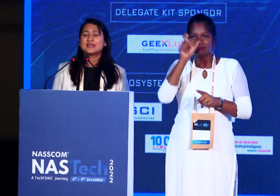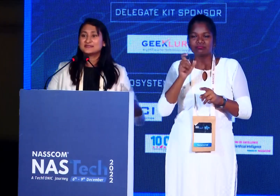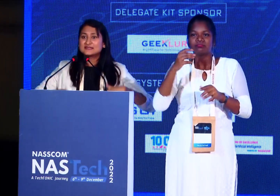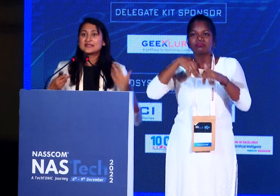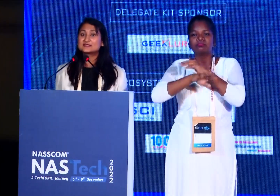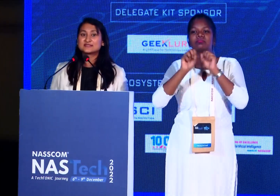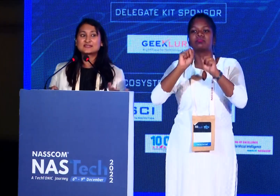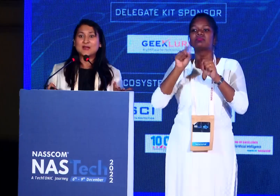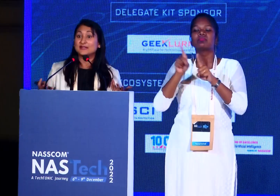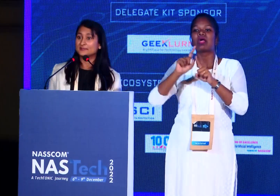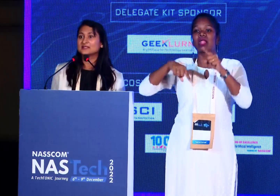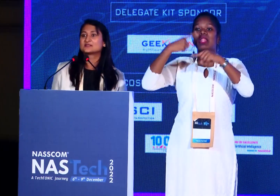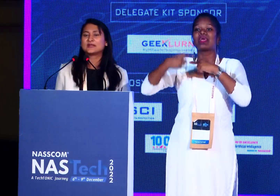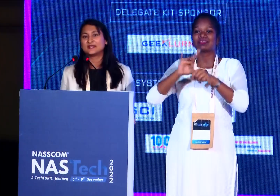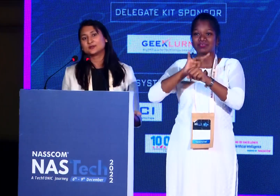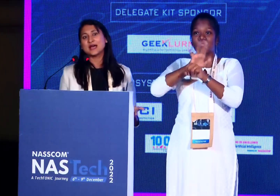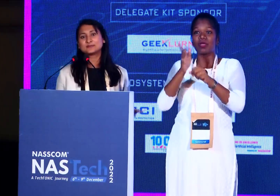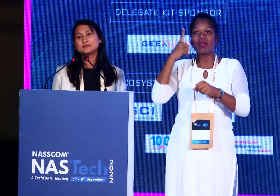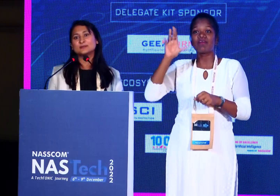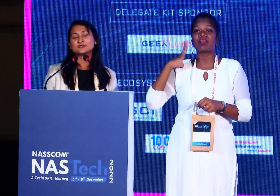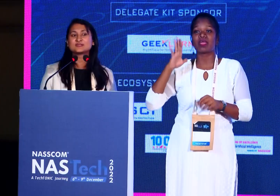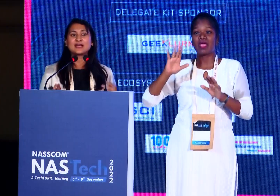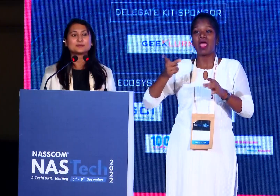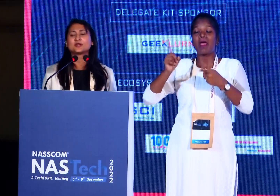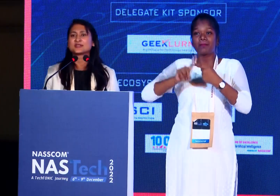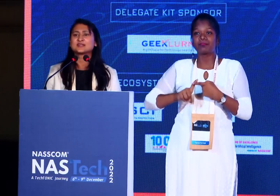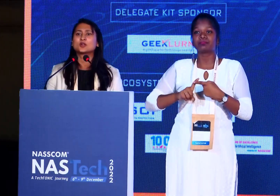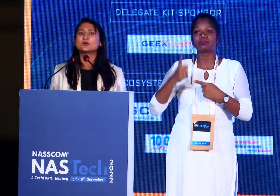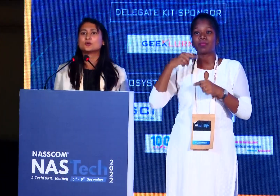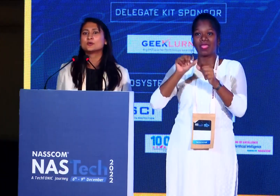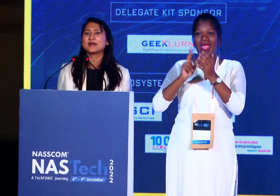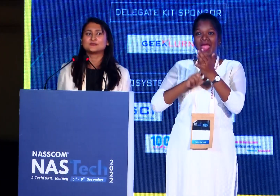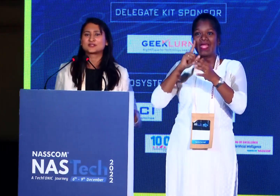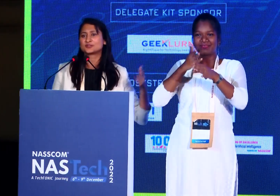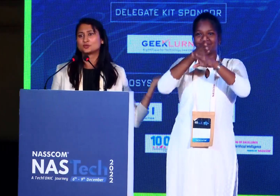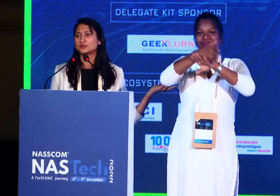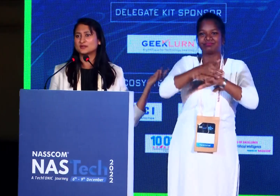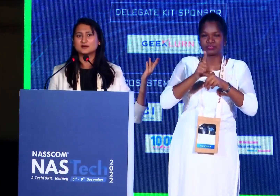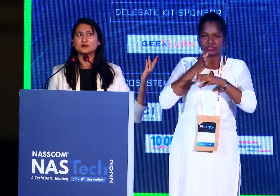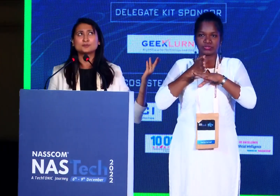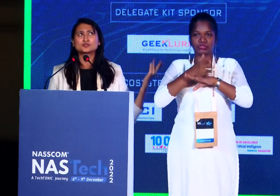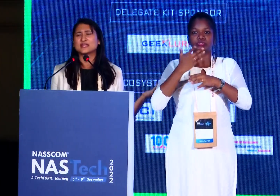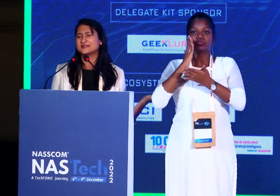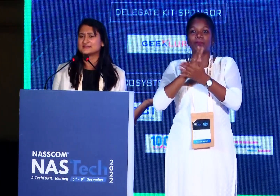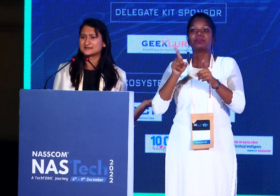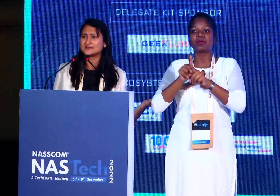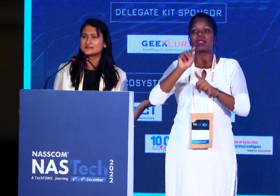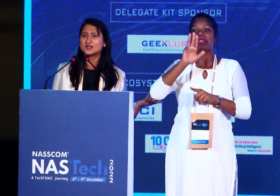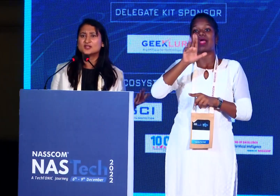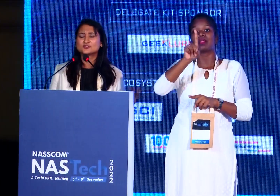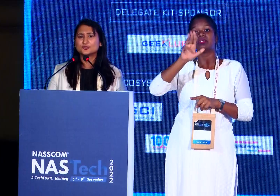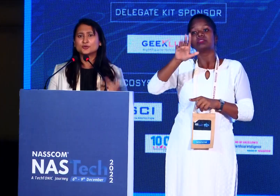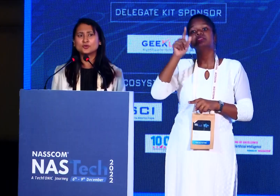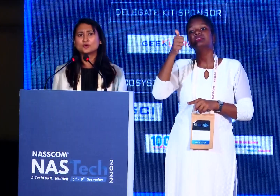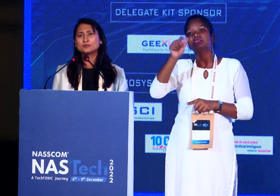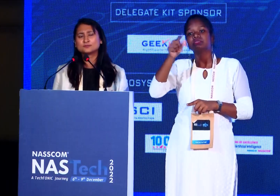and it's the next pandemic that's waiting to happen because antibiotics are no more manufactured more than post-1960s.